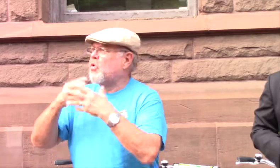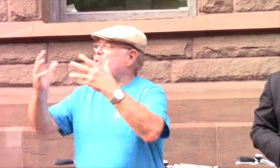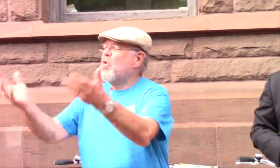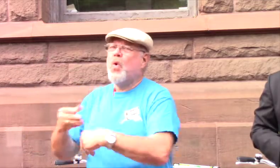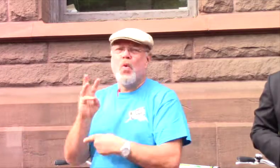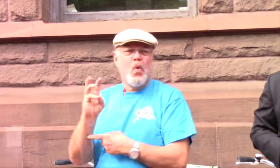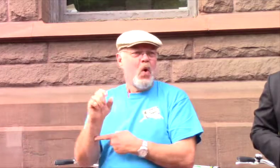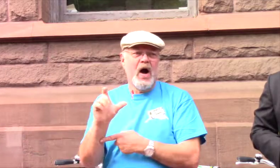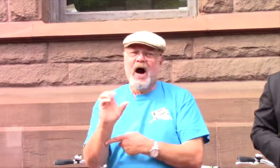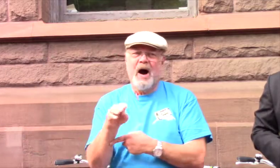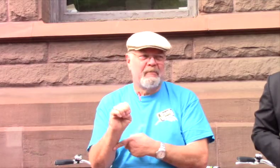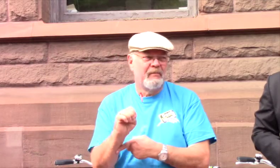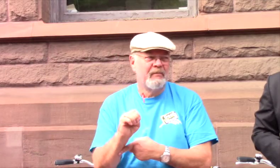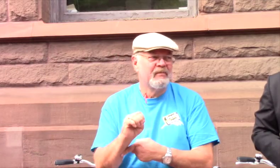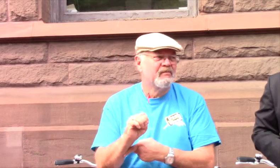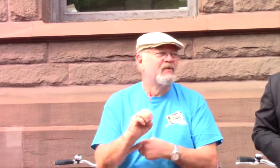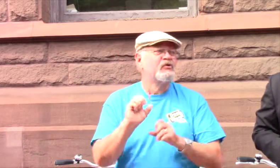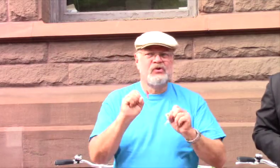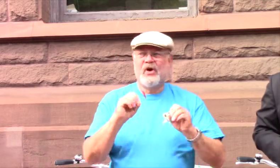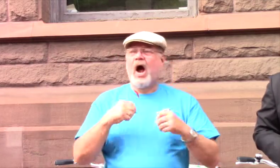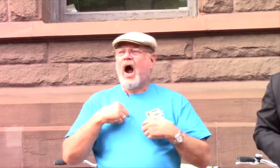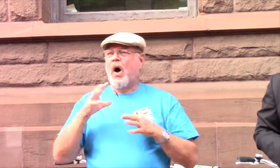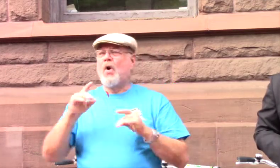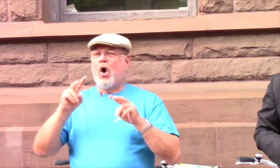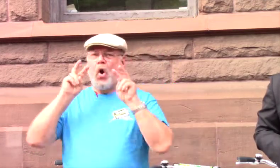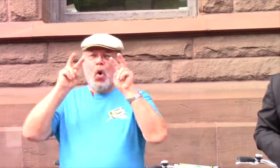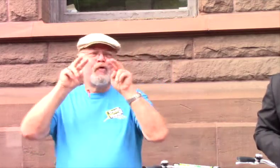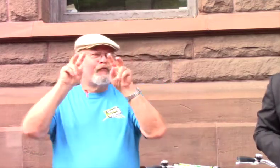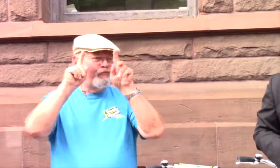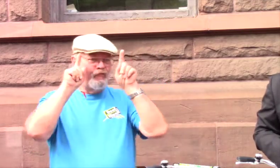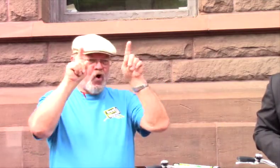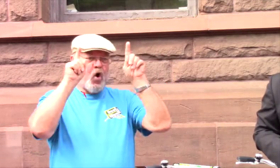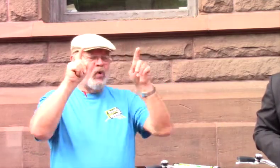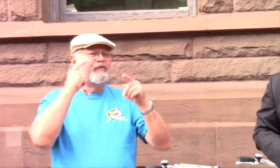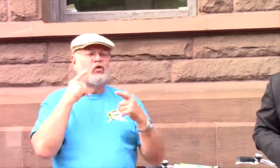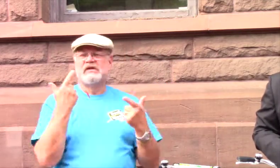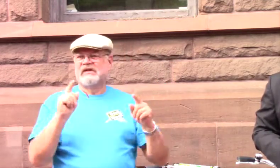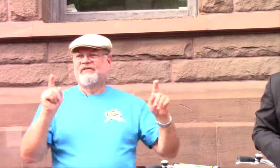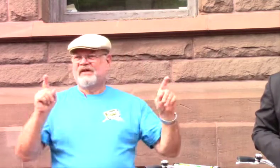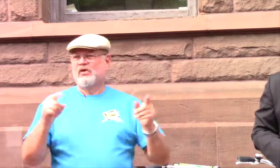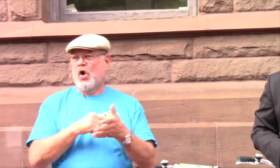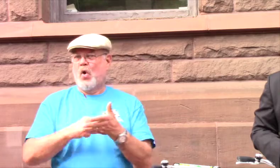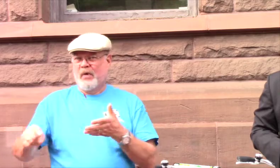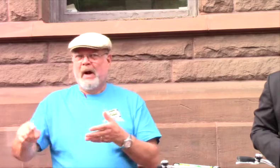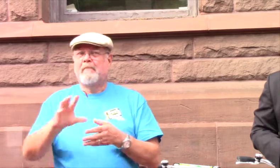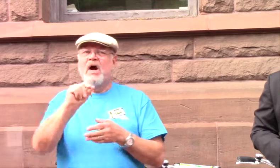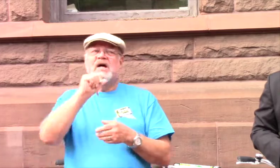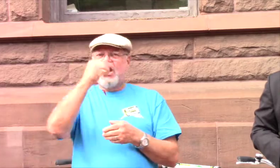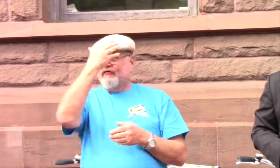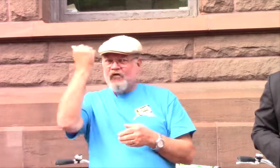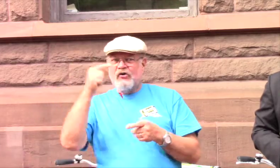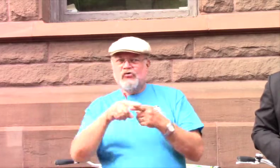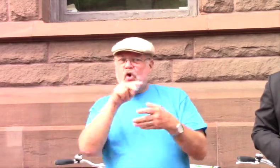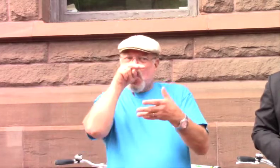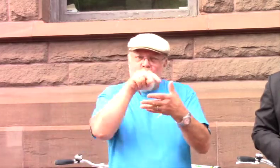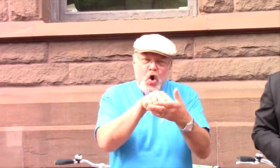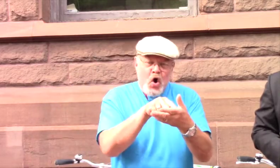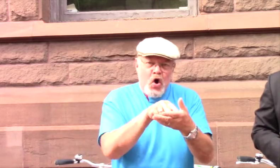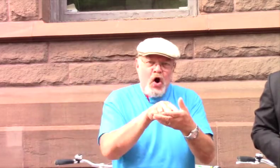who are not yet members, we certainly welcome you to this community. And we look forward to a great week. Don't forget